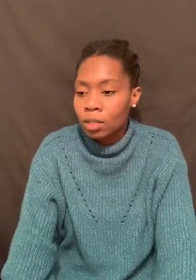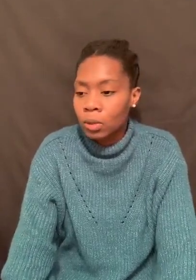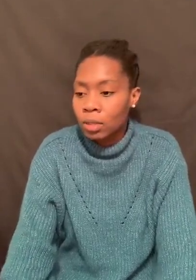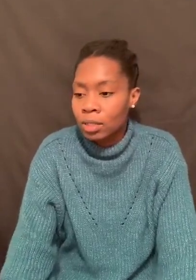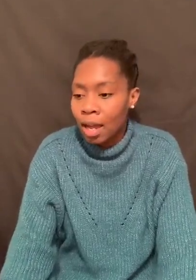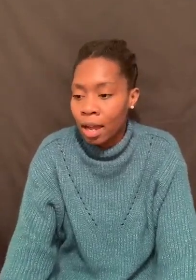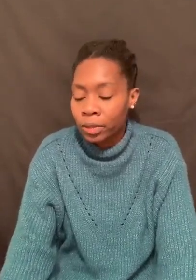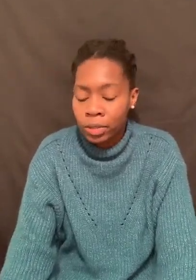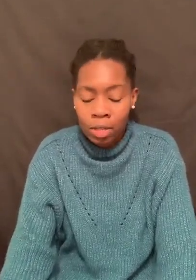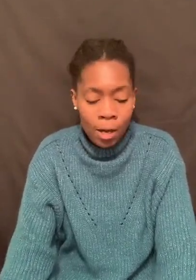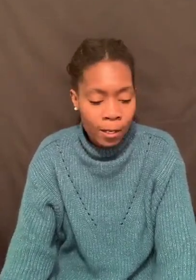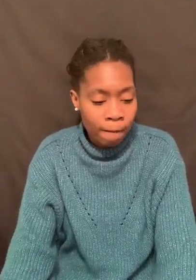So, these guys are just talking.